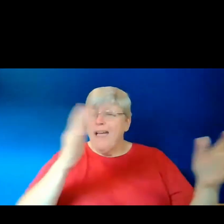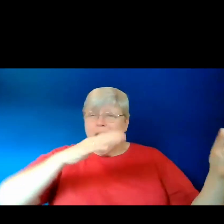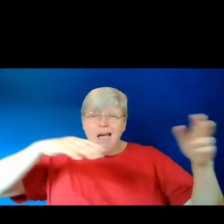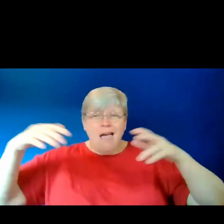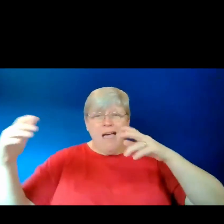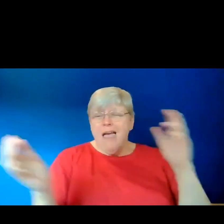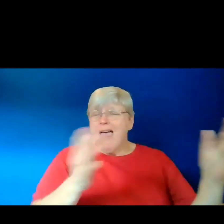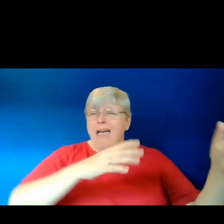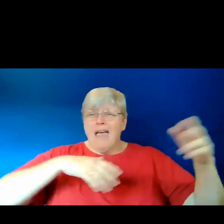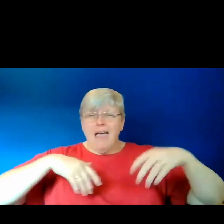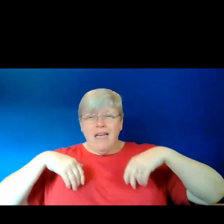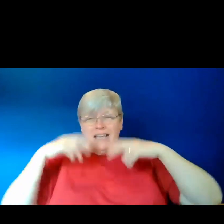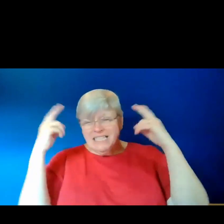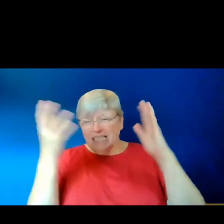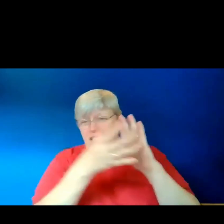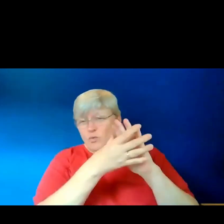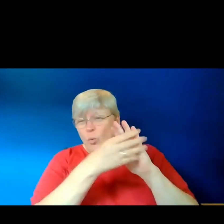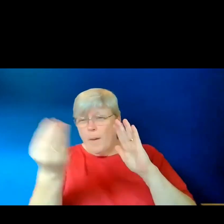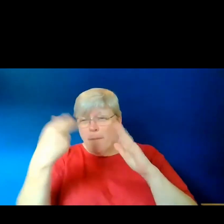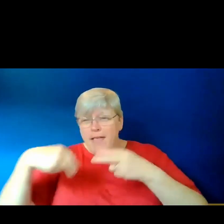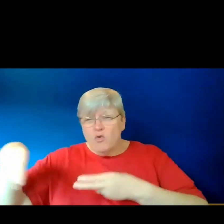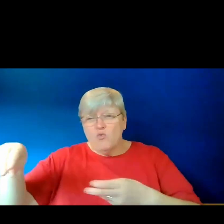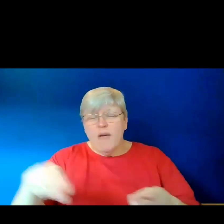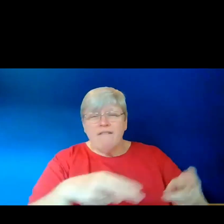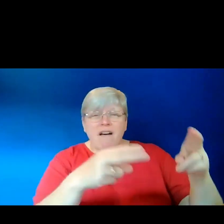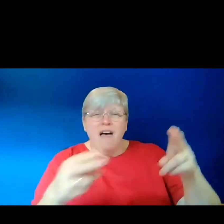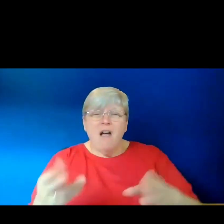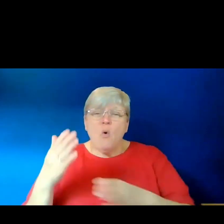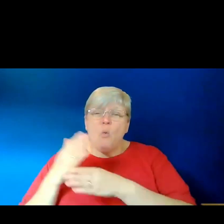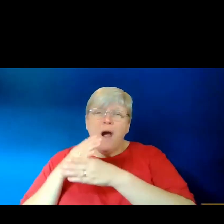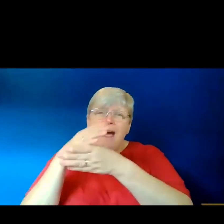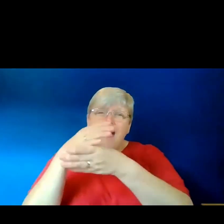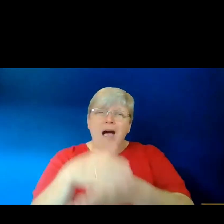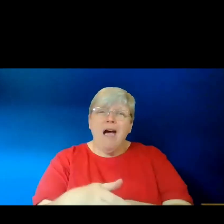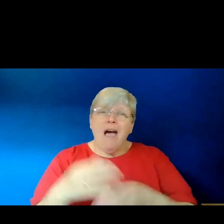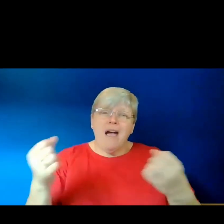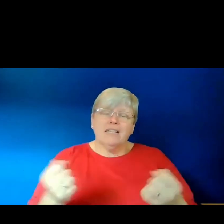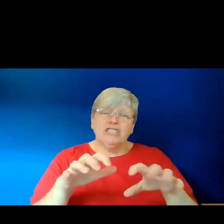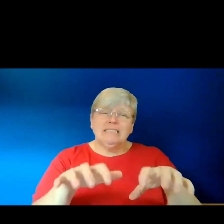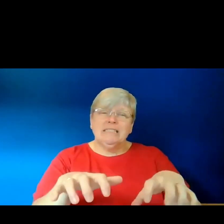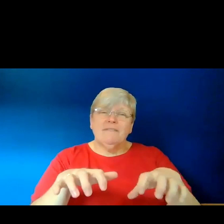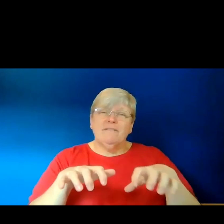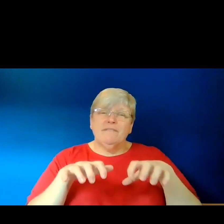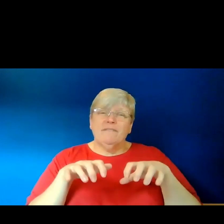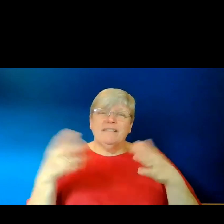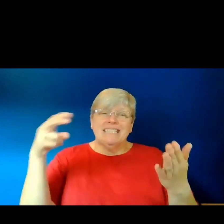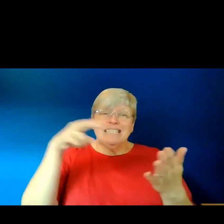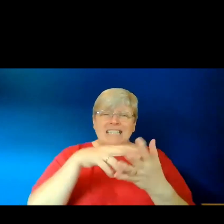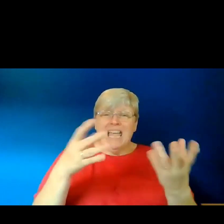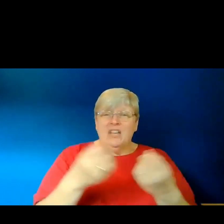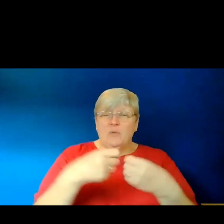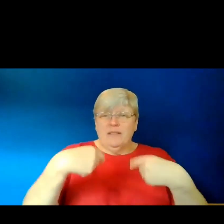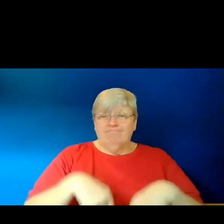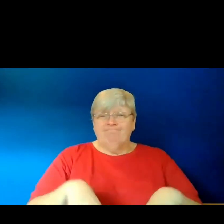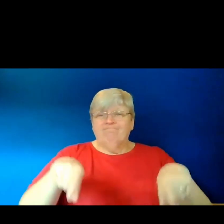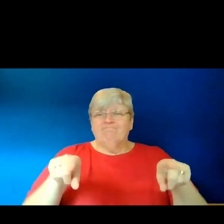reflected in the rivers. We work away our stiffness, stand with our legs apart,